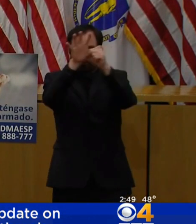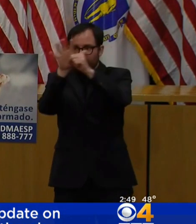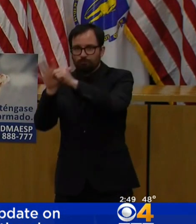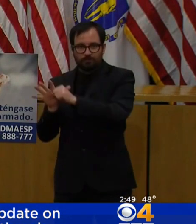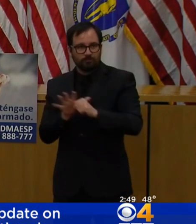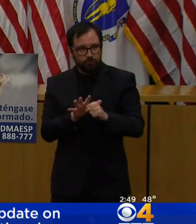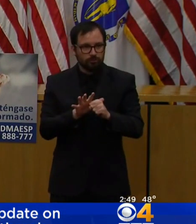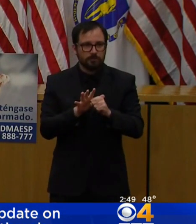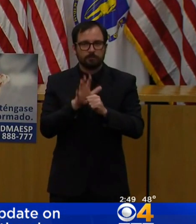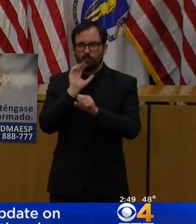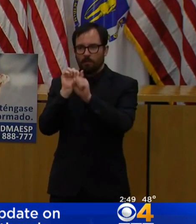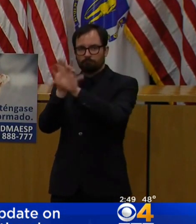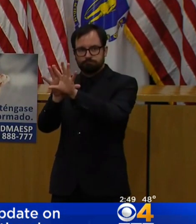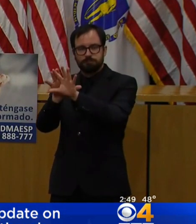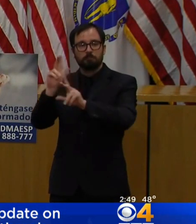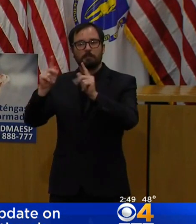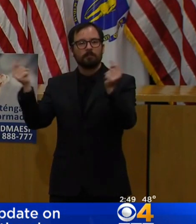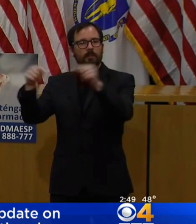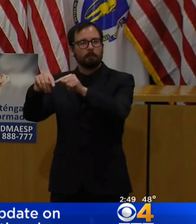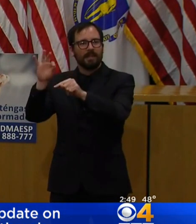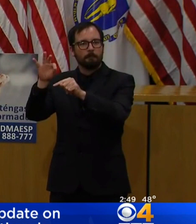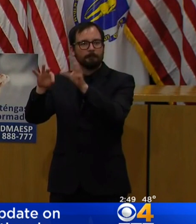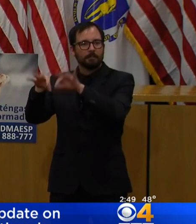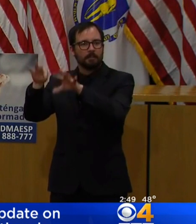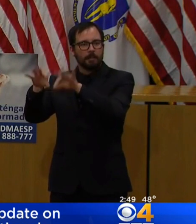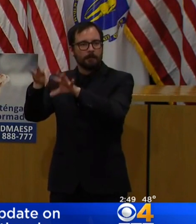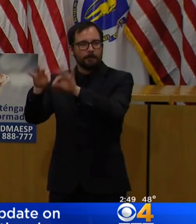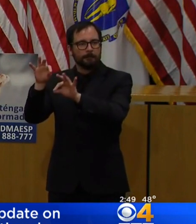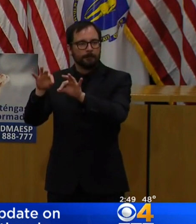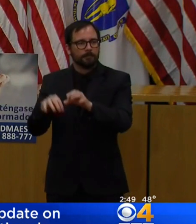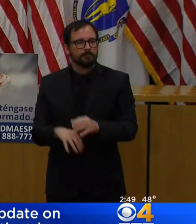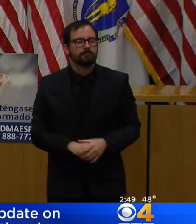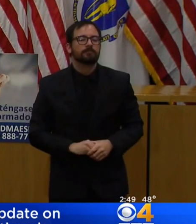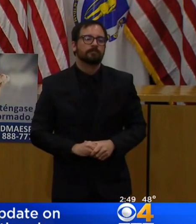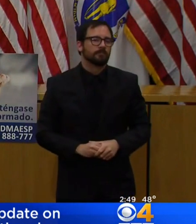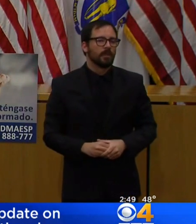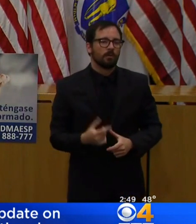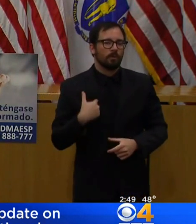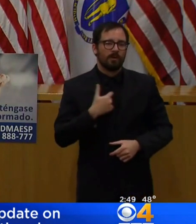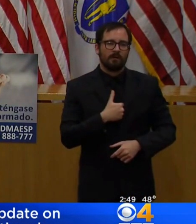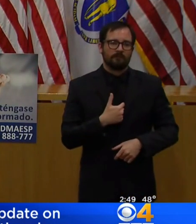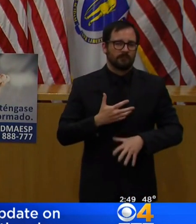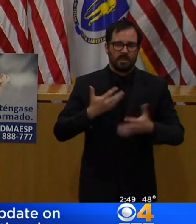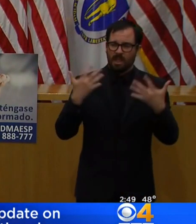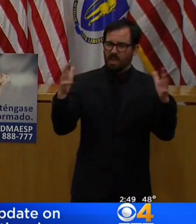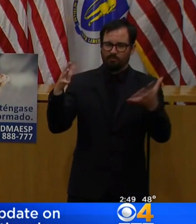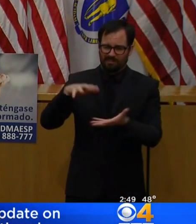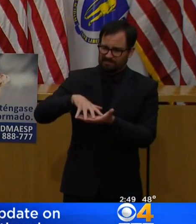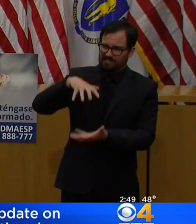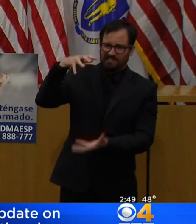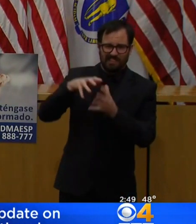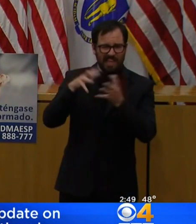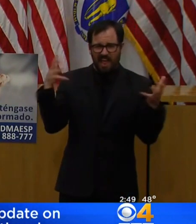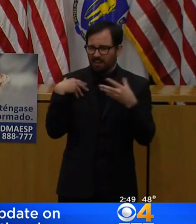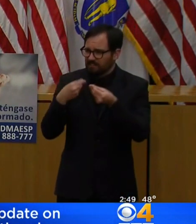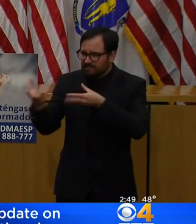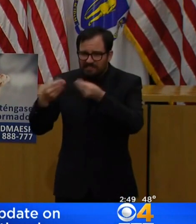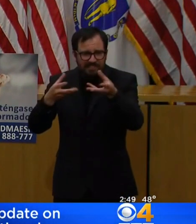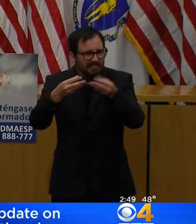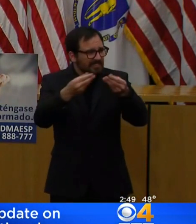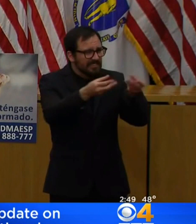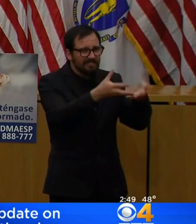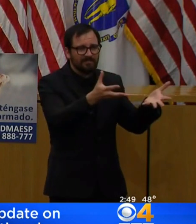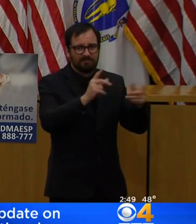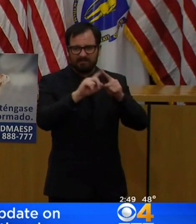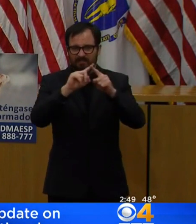have already been distributed to our first responders. MEMA has worked closely with them to determine how many masks each first responder needs.